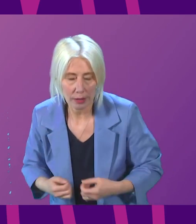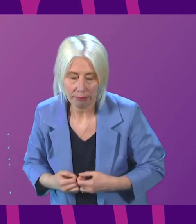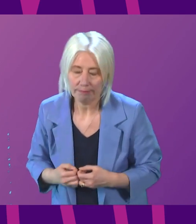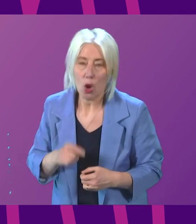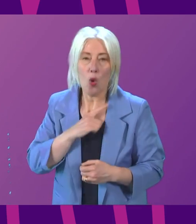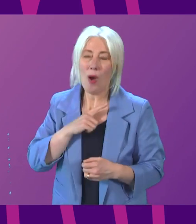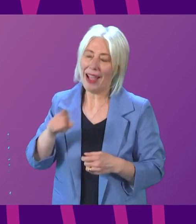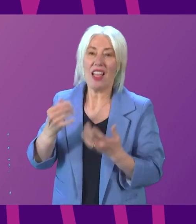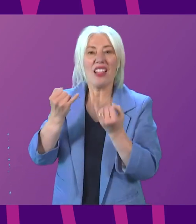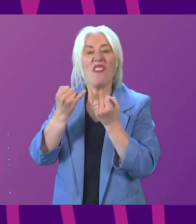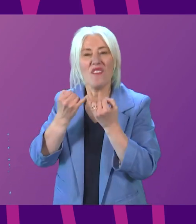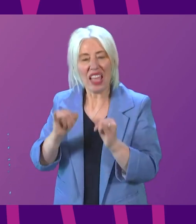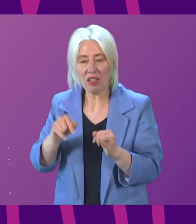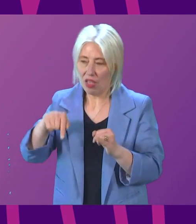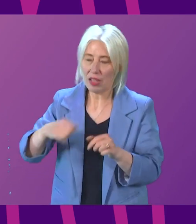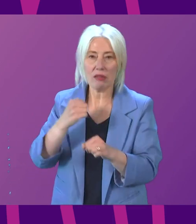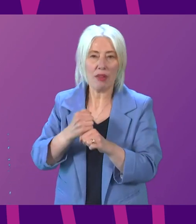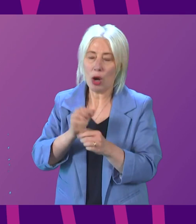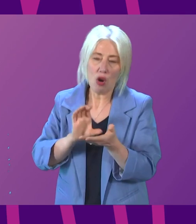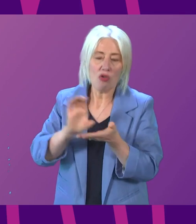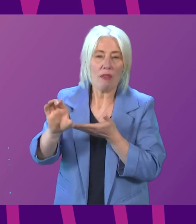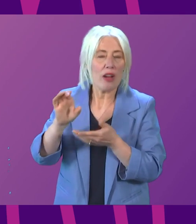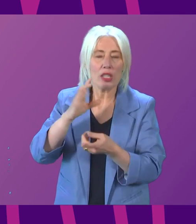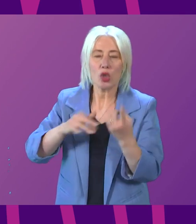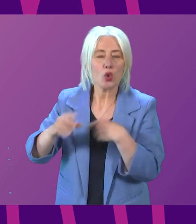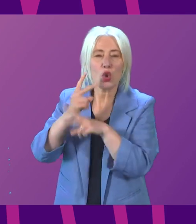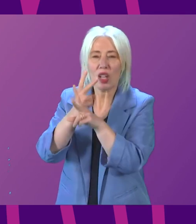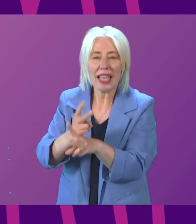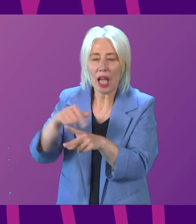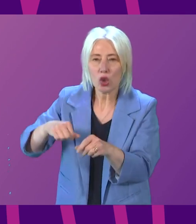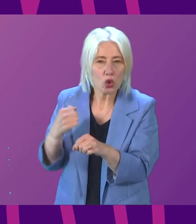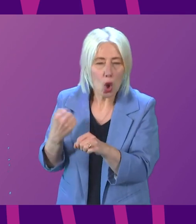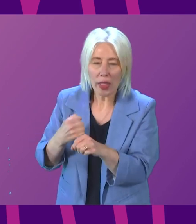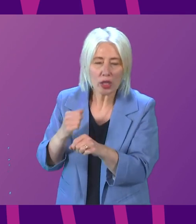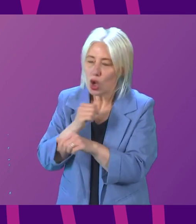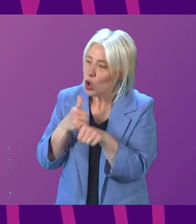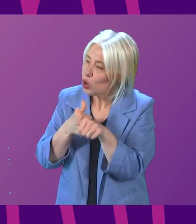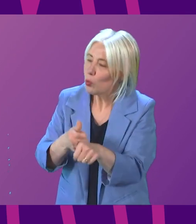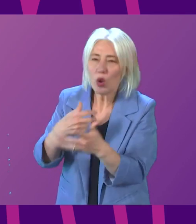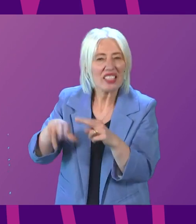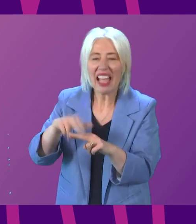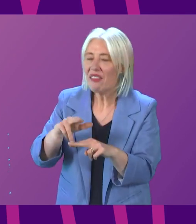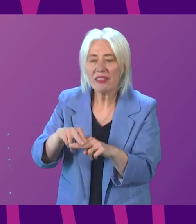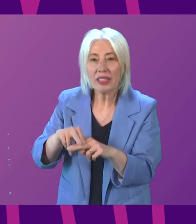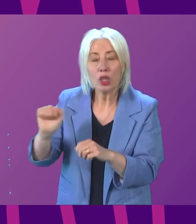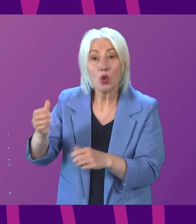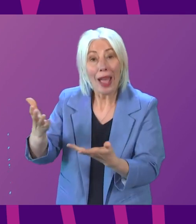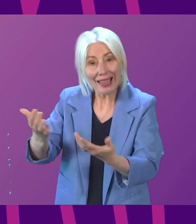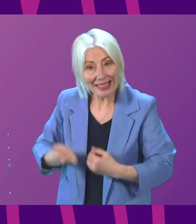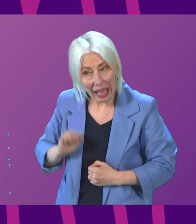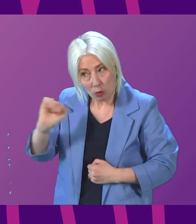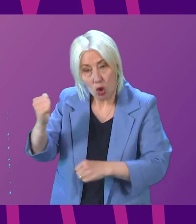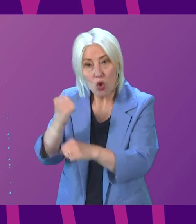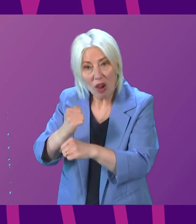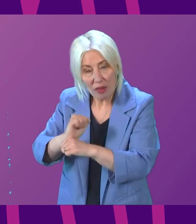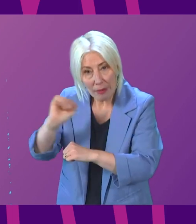continued failure by this Government to properly fund social care in Scotland and support the workforce. Does the First Minister accept that if her Government was